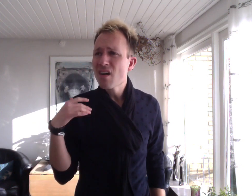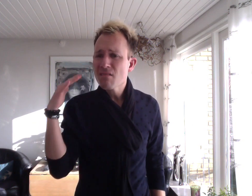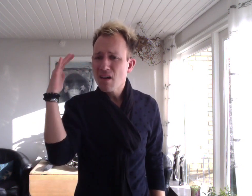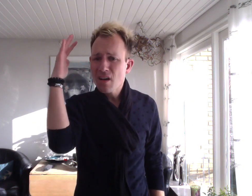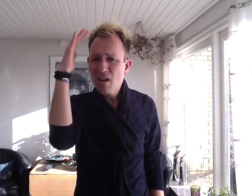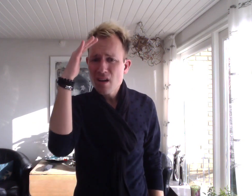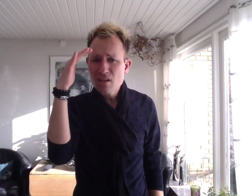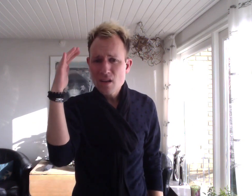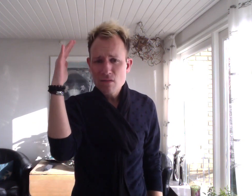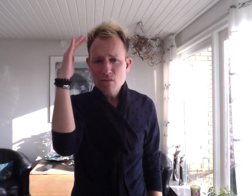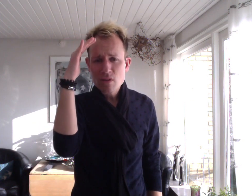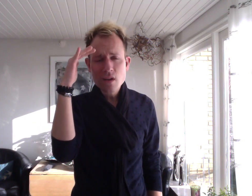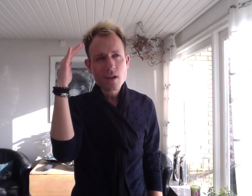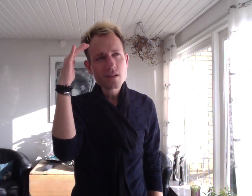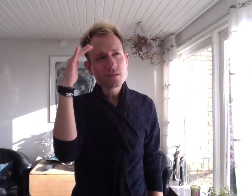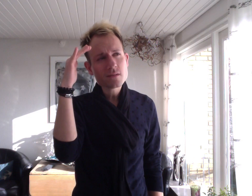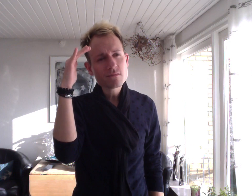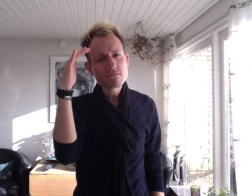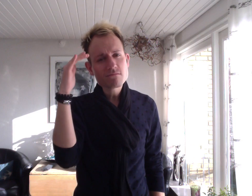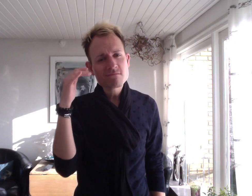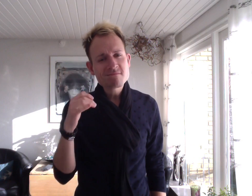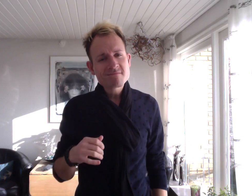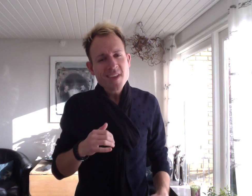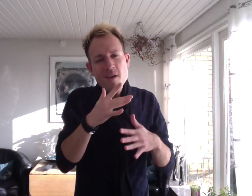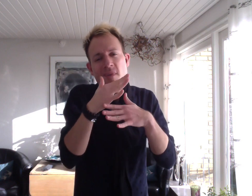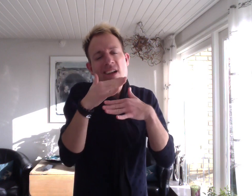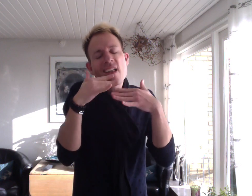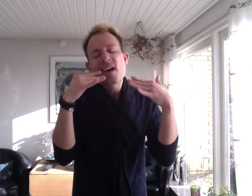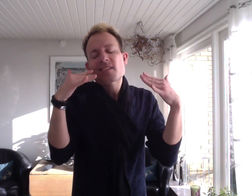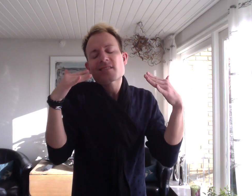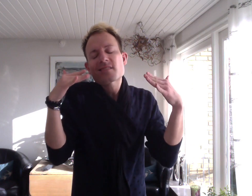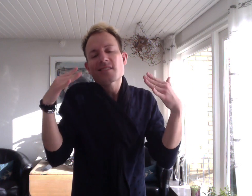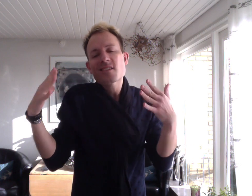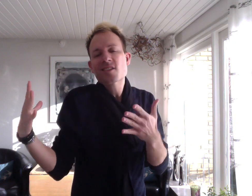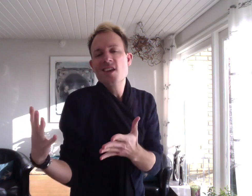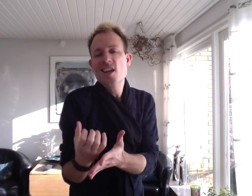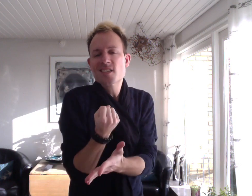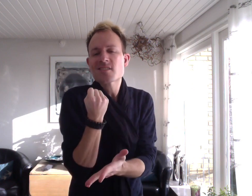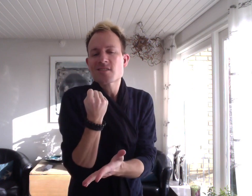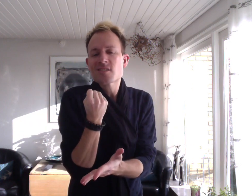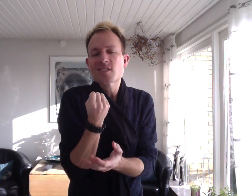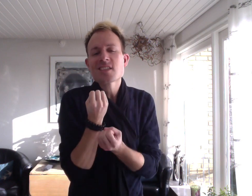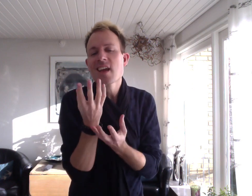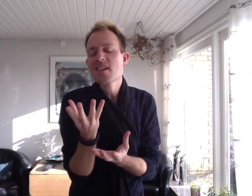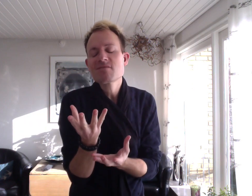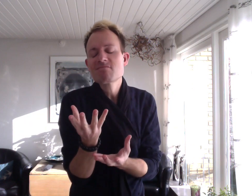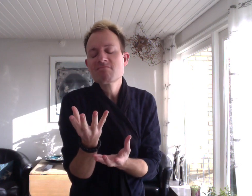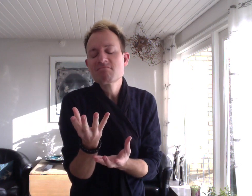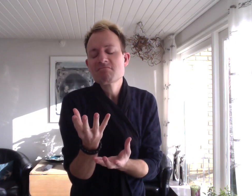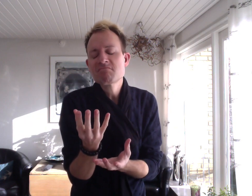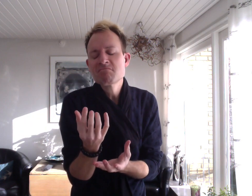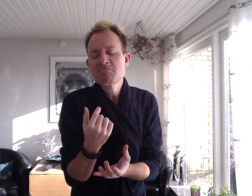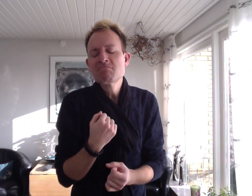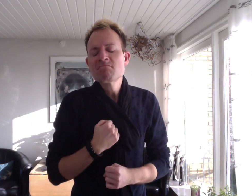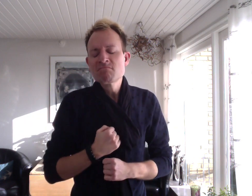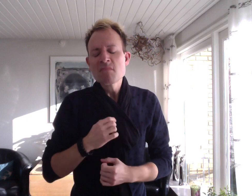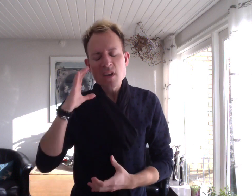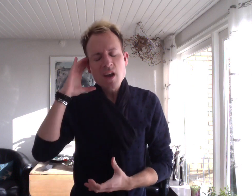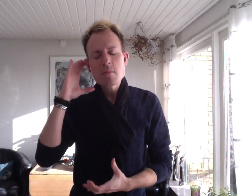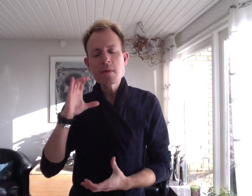as I'm concerned I'm glad I got the chance to say That I do